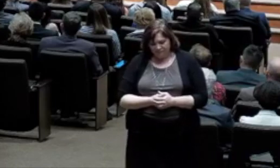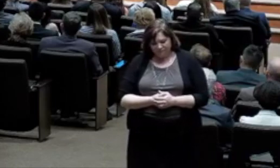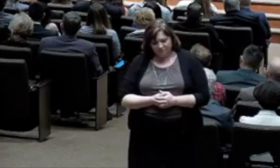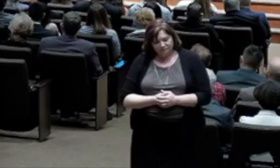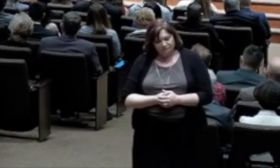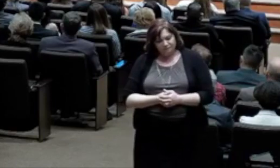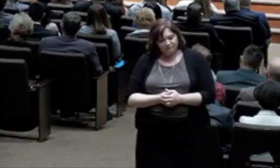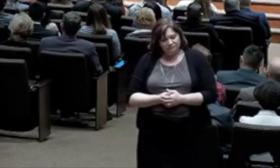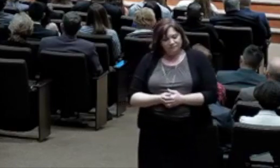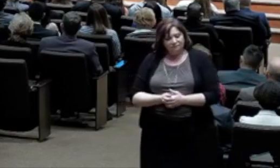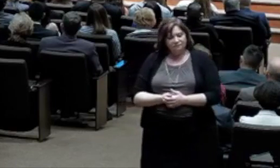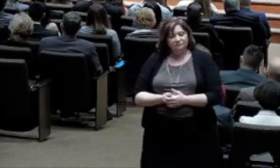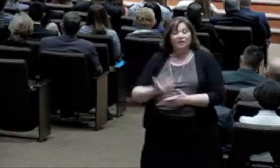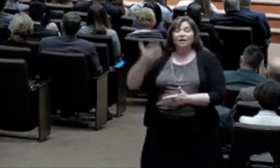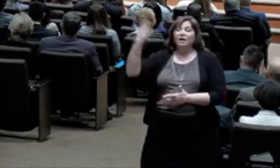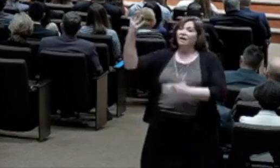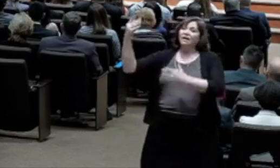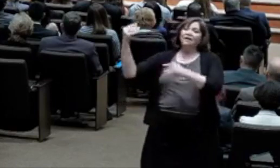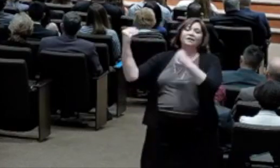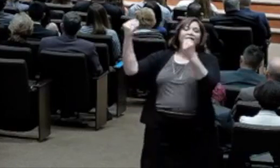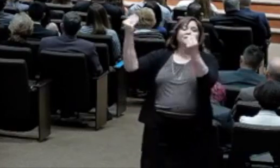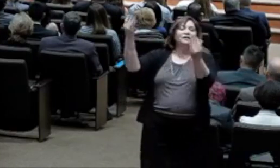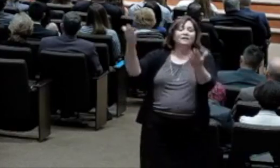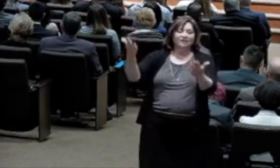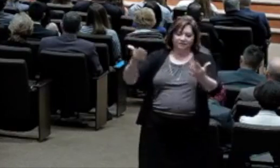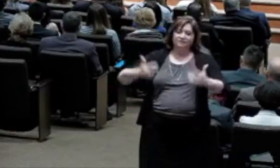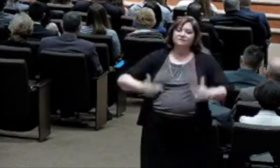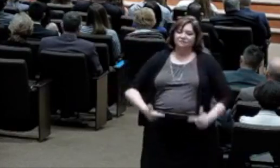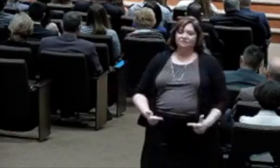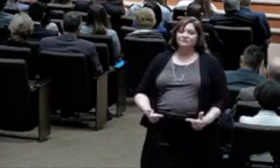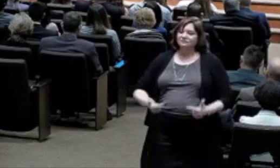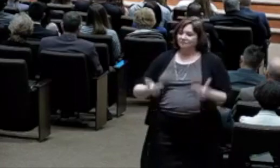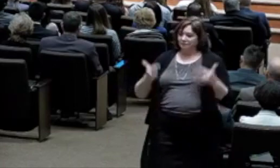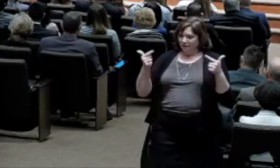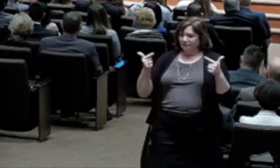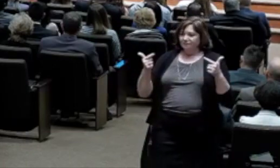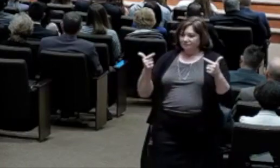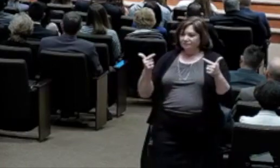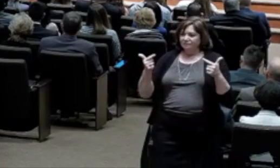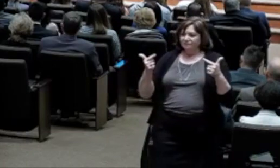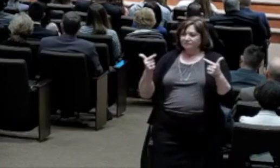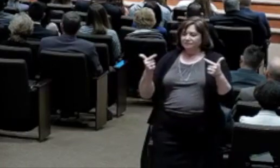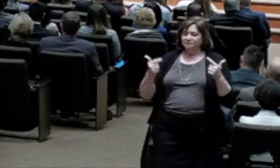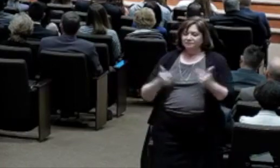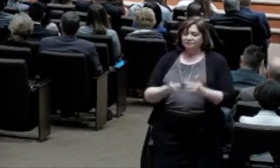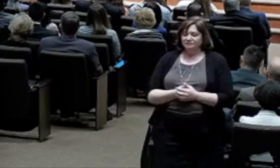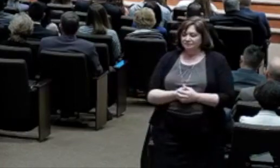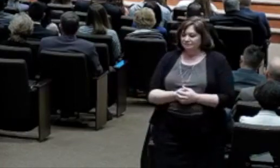Each day from live in him. him. Each I stand him. Each I I is I is in